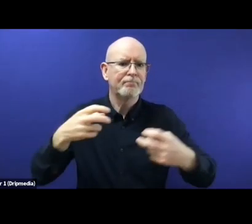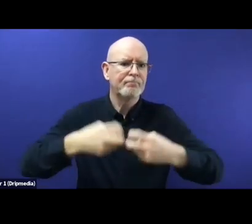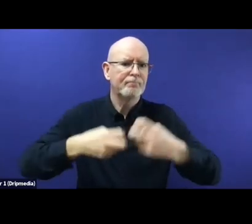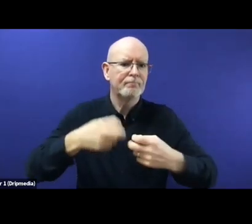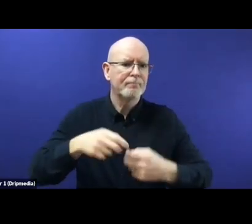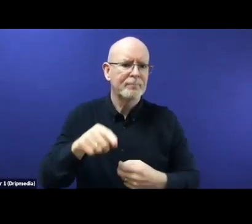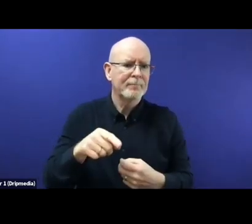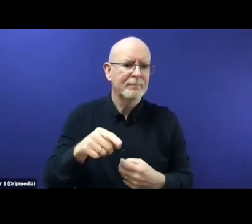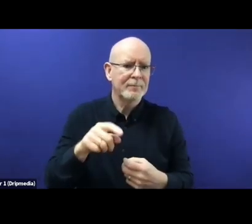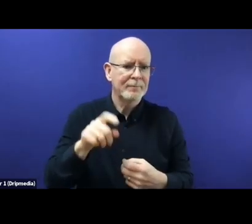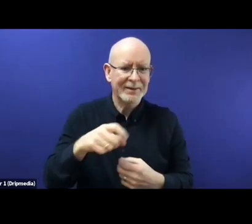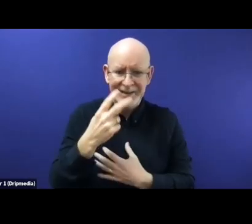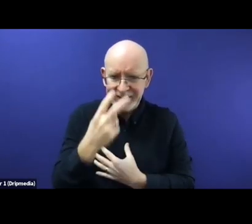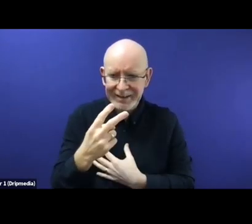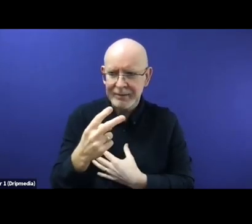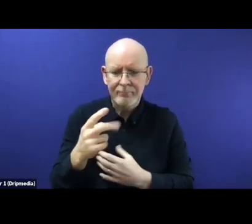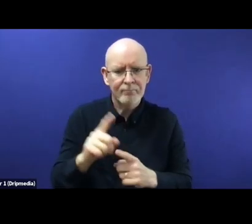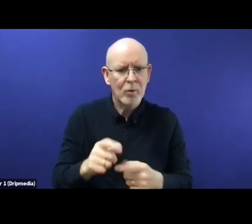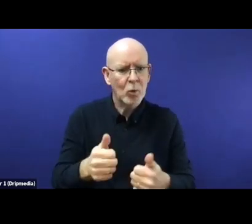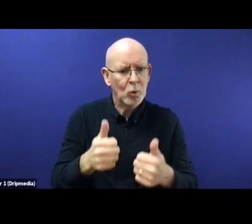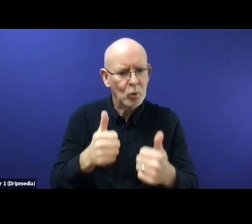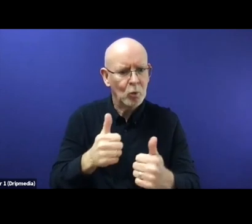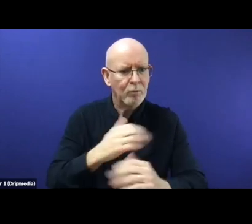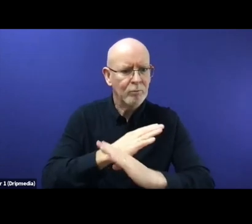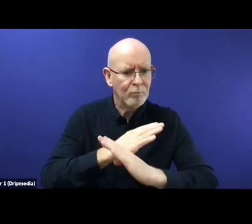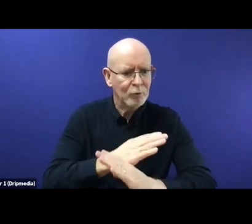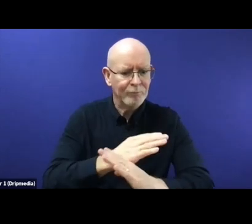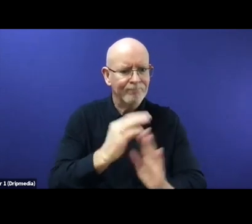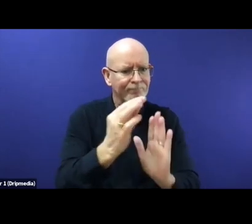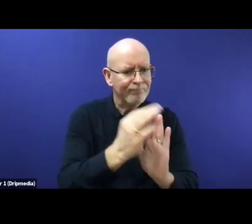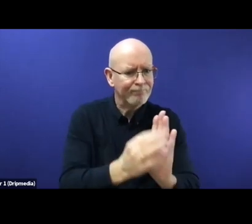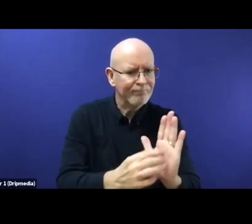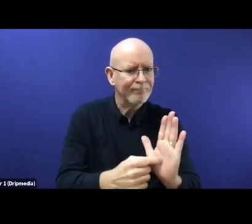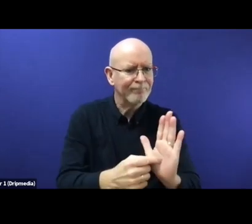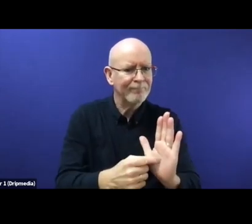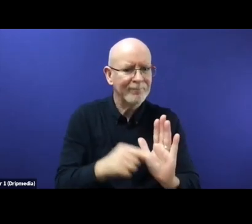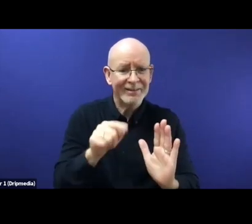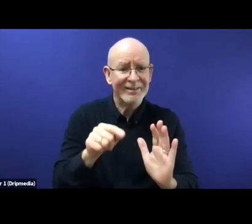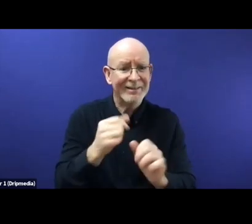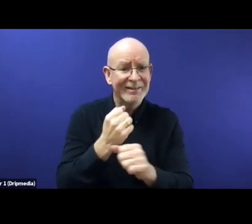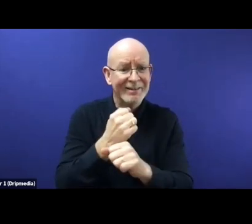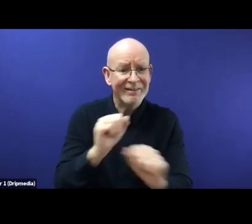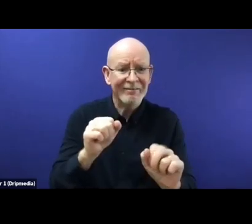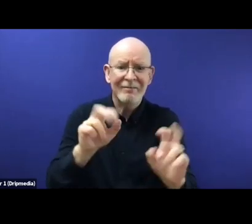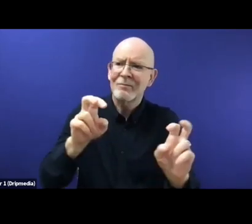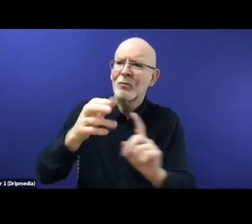These safe country notions will become implemented in the context of border procedures.